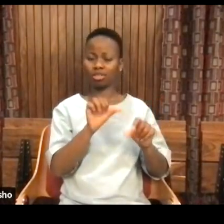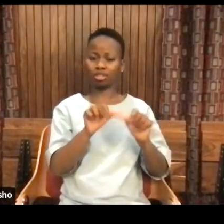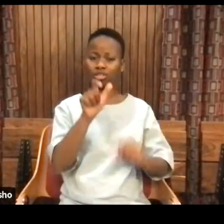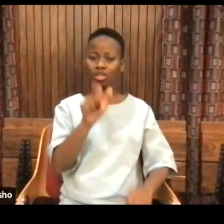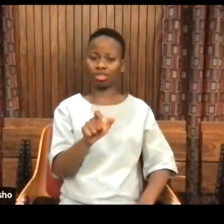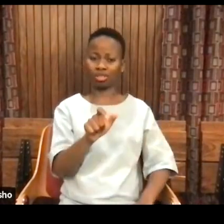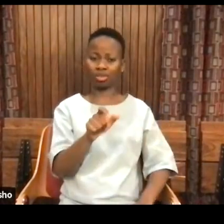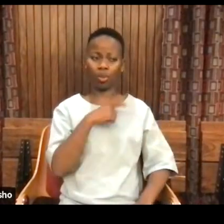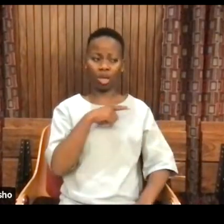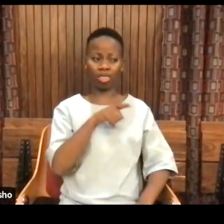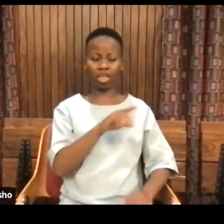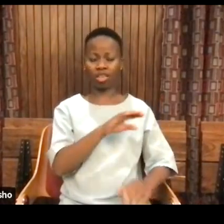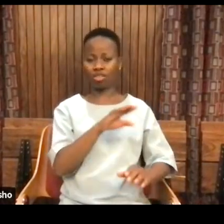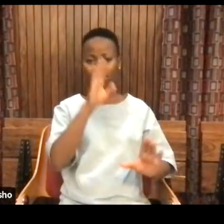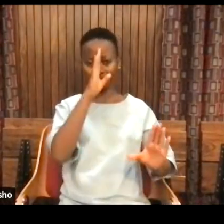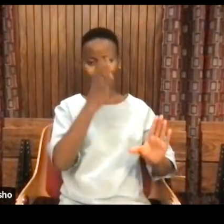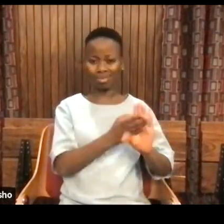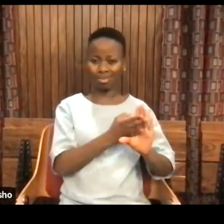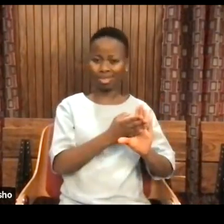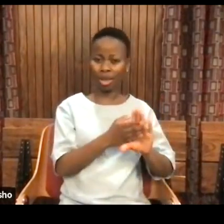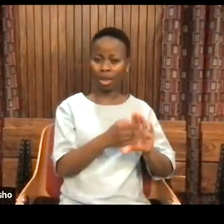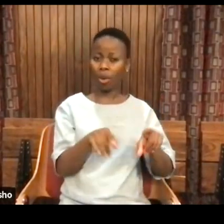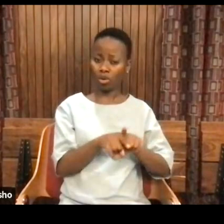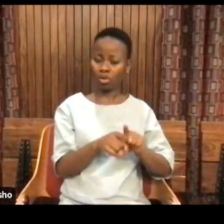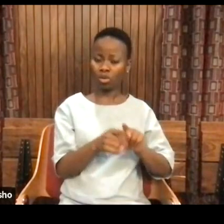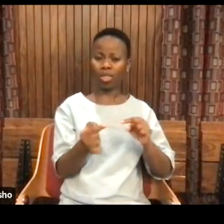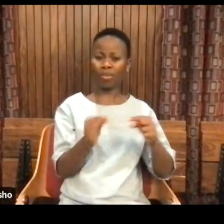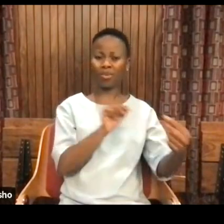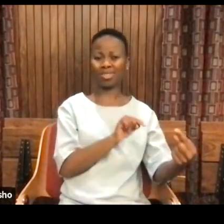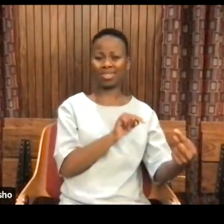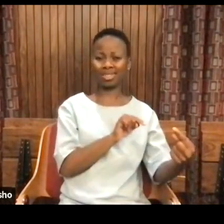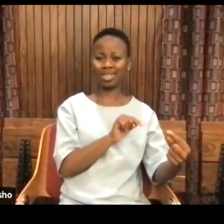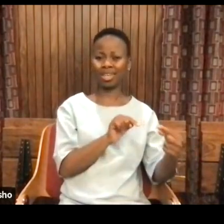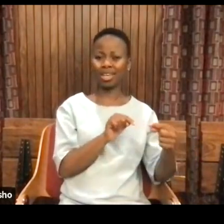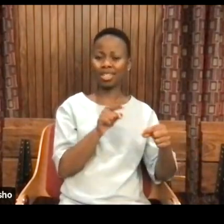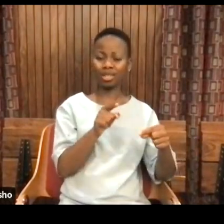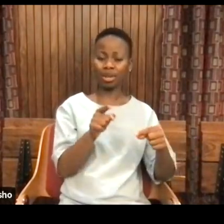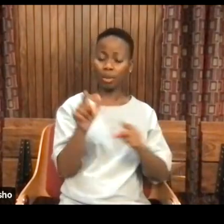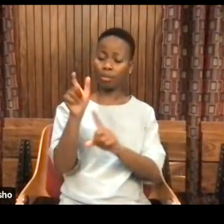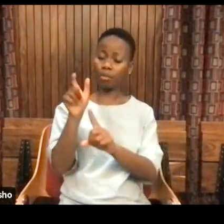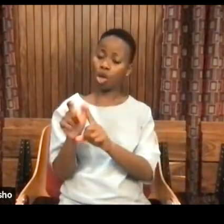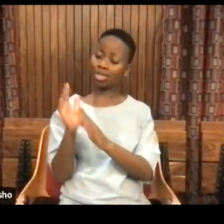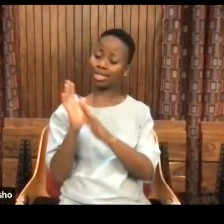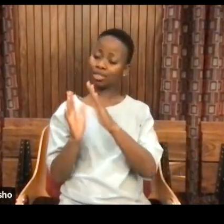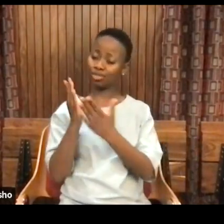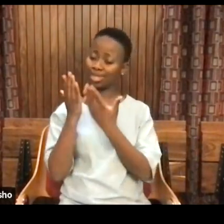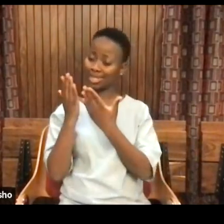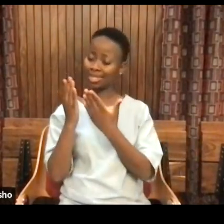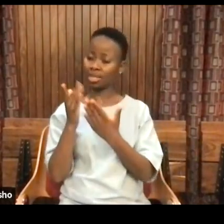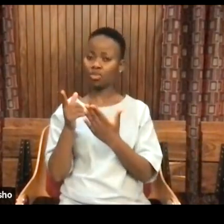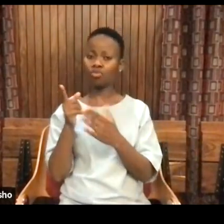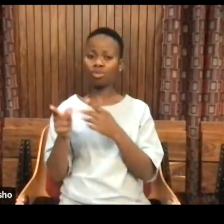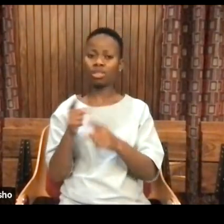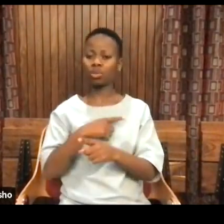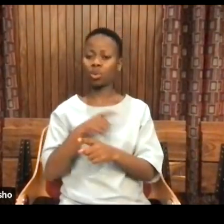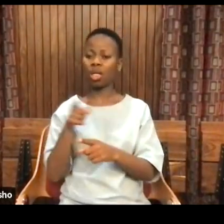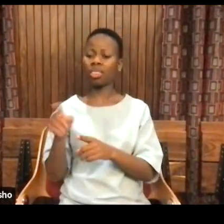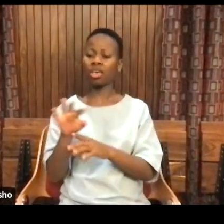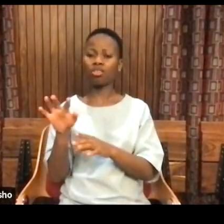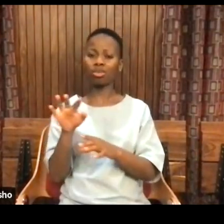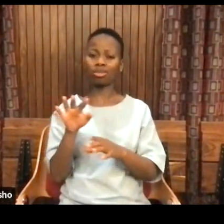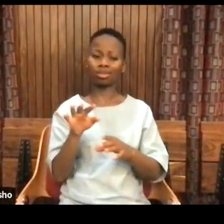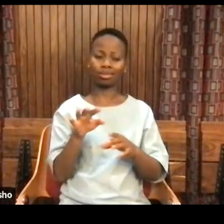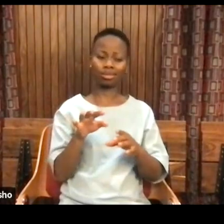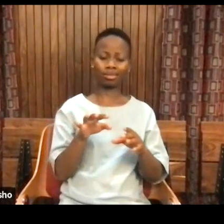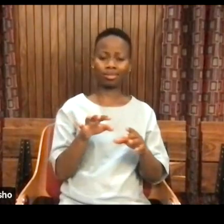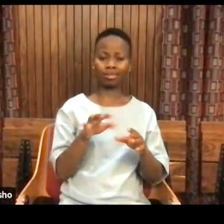criticize a sociologist for not being a historian. Or you criticize a historian for not being a biologist or a physicist, and the list goes on. And you